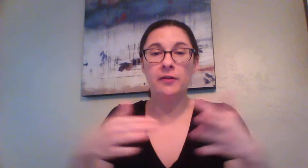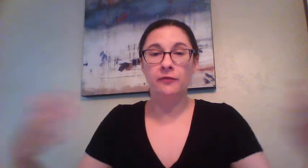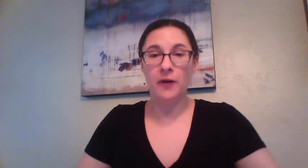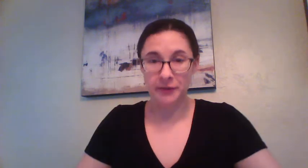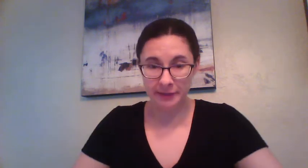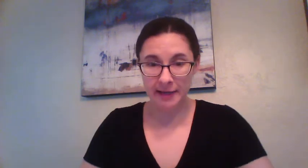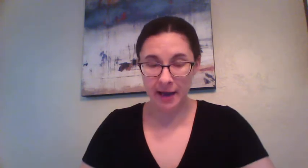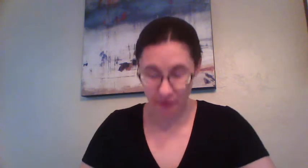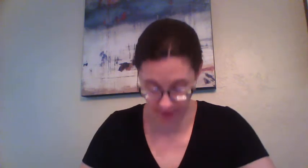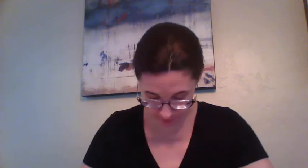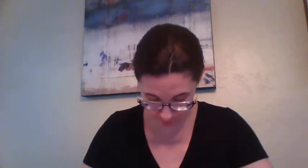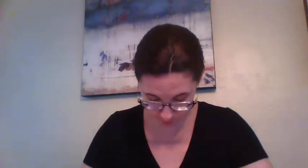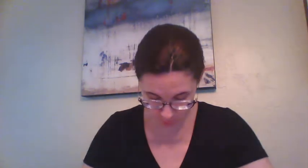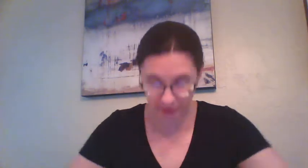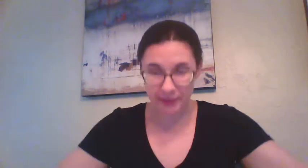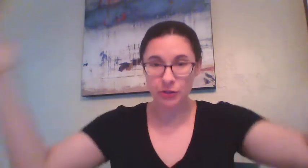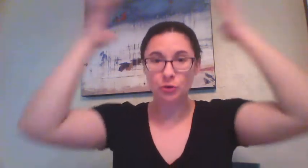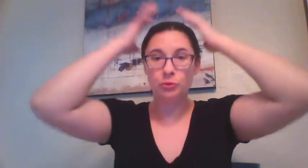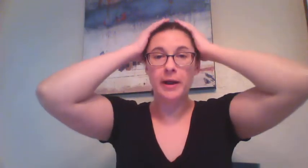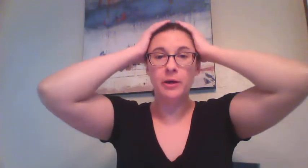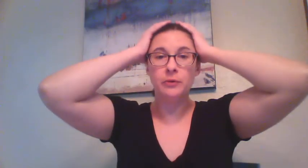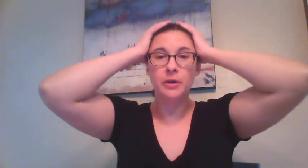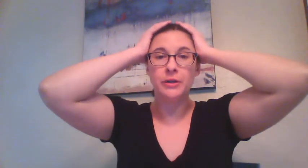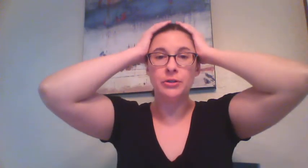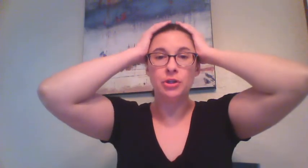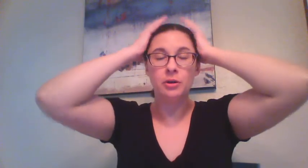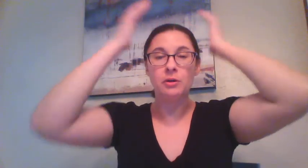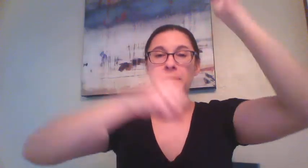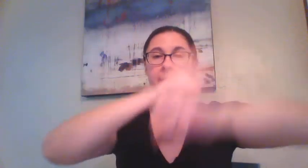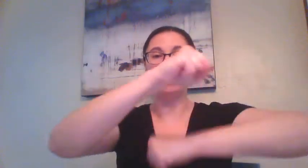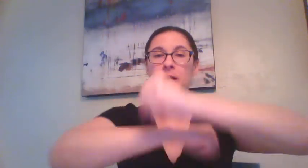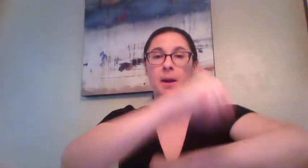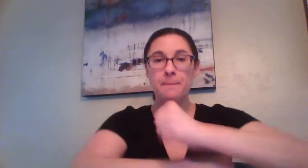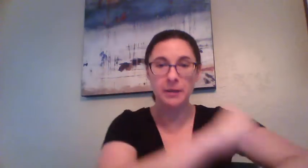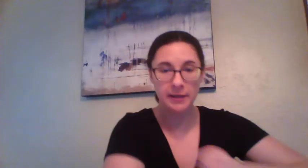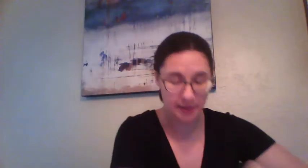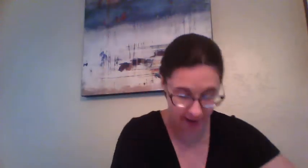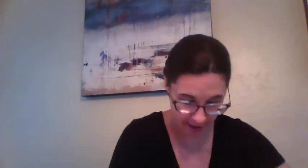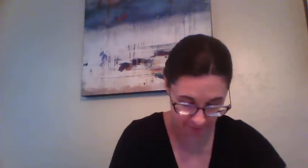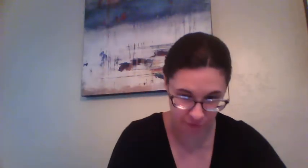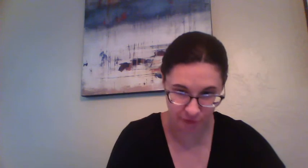fell down and broke his crown and Jill came tumbling after.